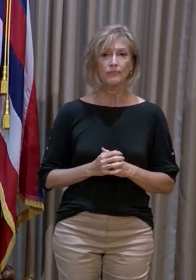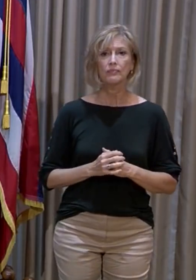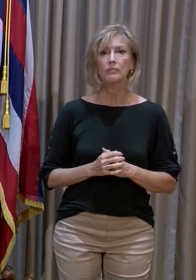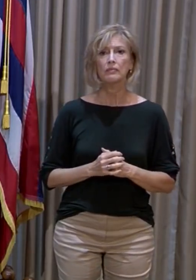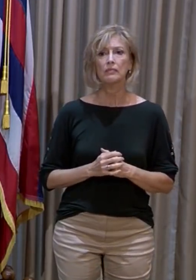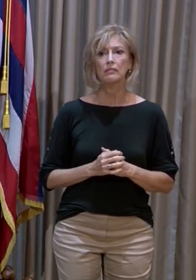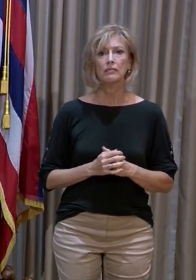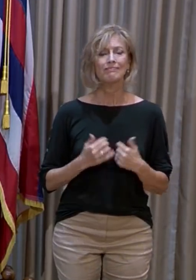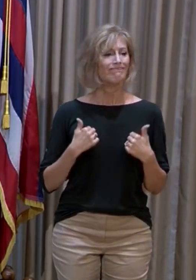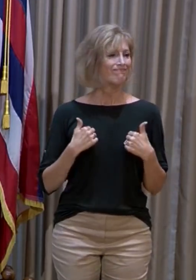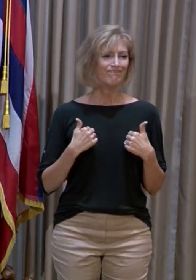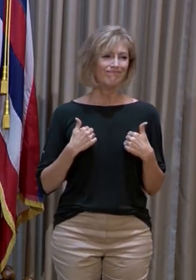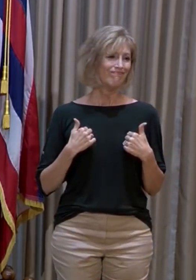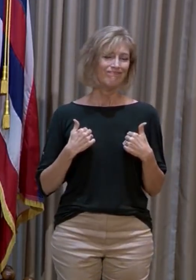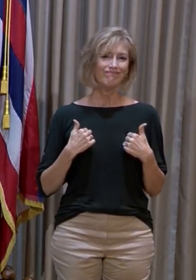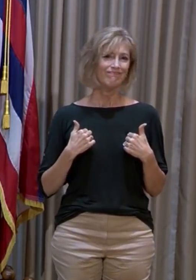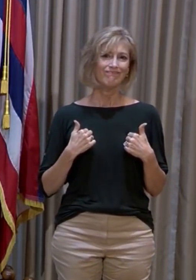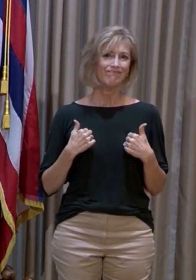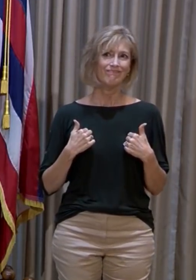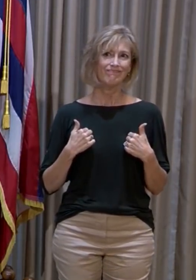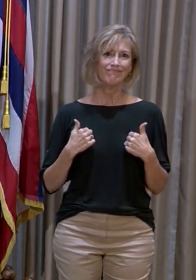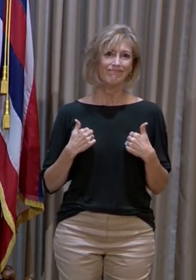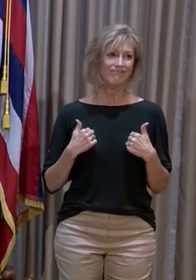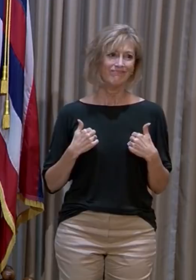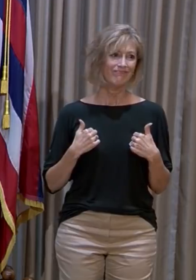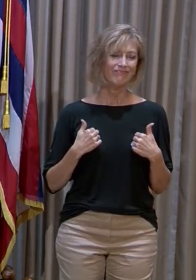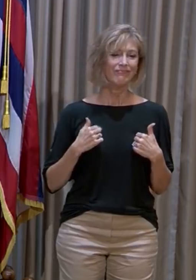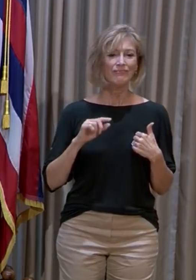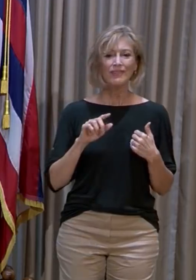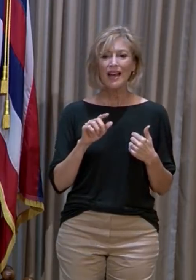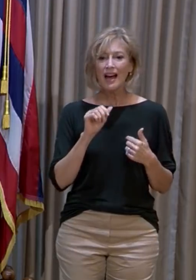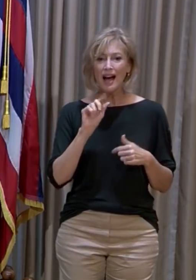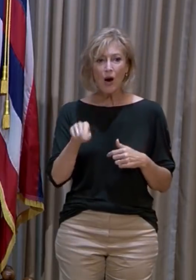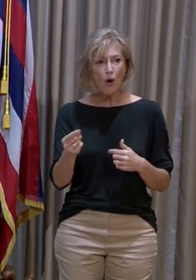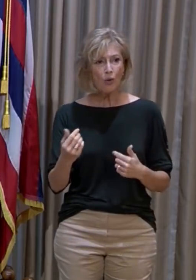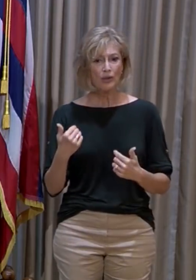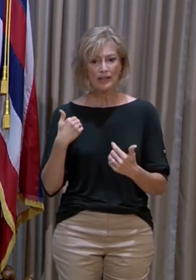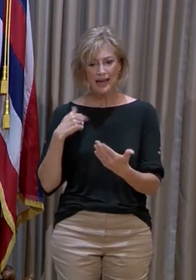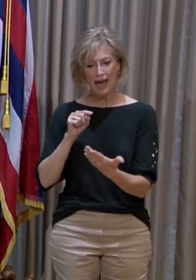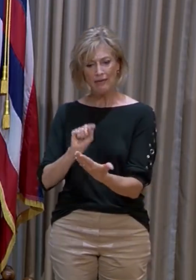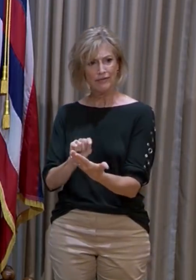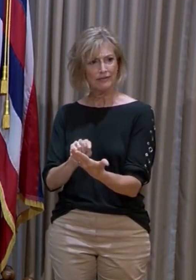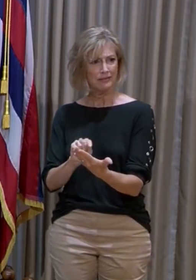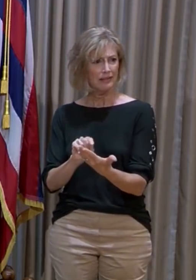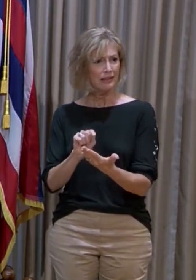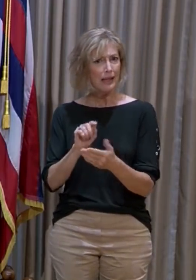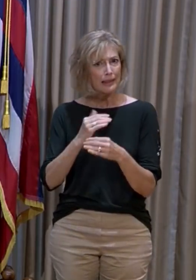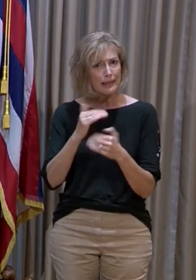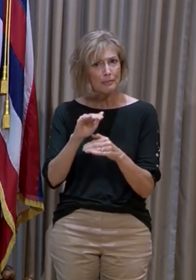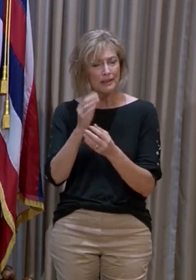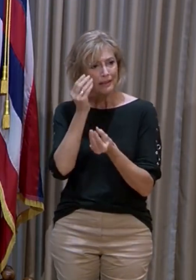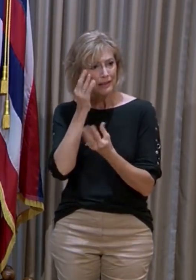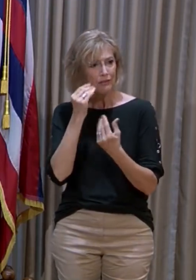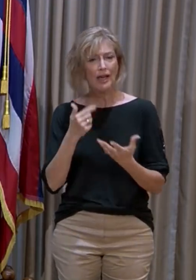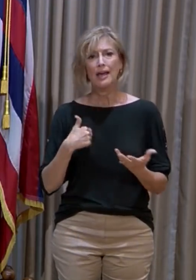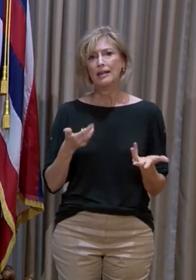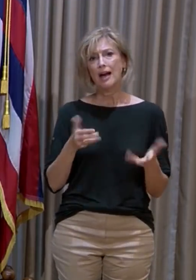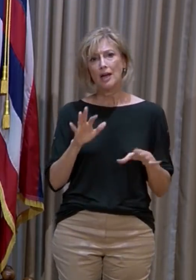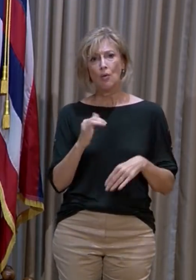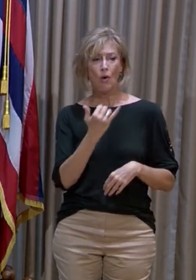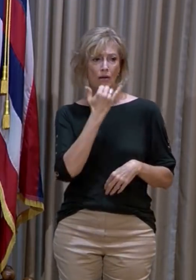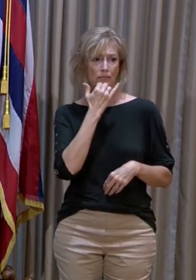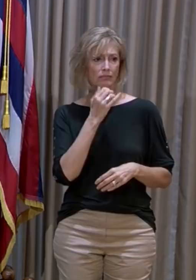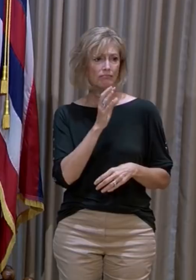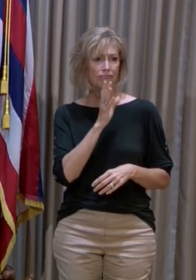you know, I don't have anything other than spot information and I don't want to misspeak at this point. We will have a